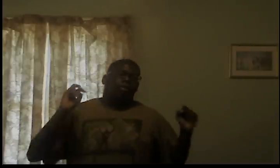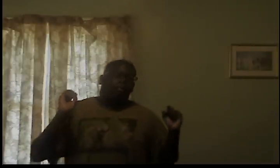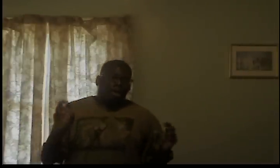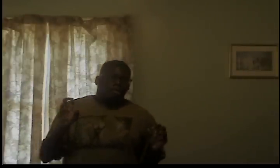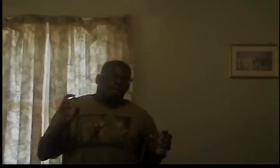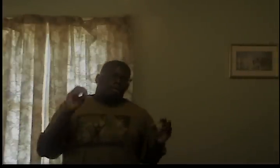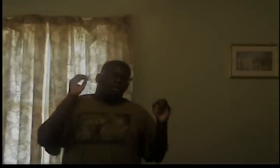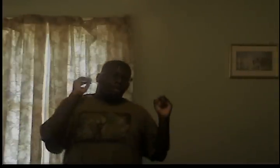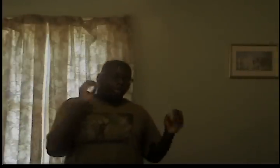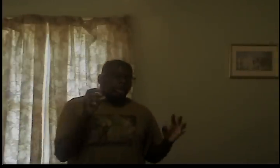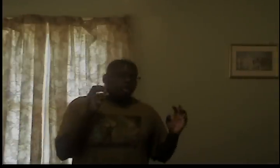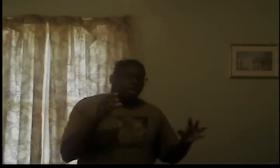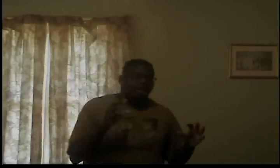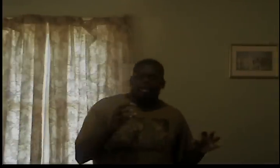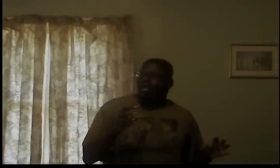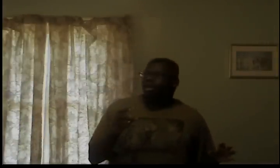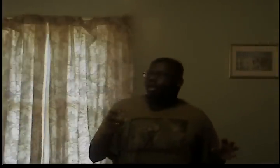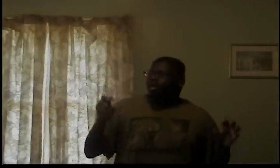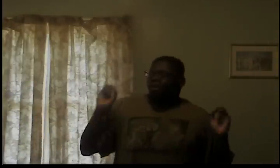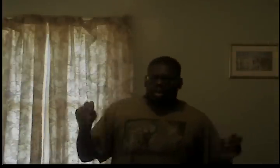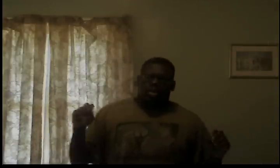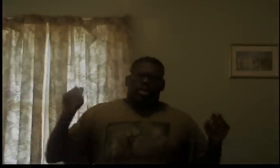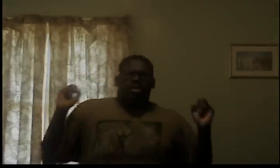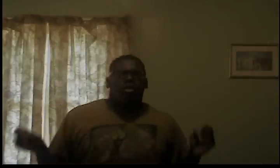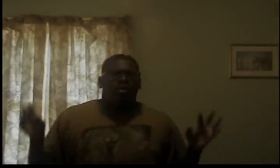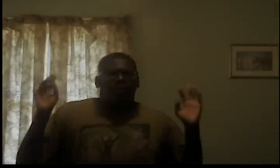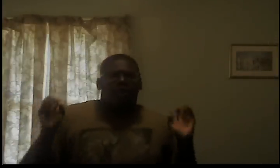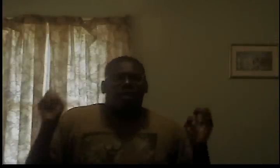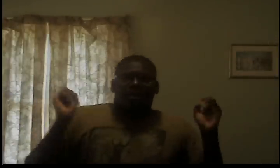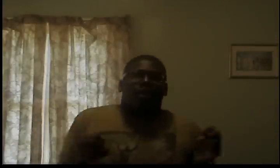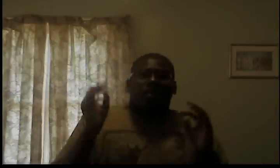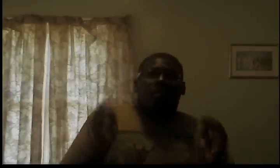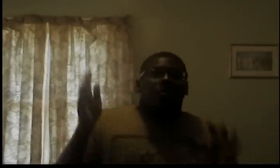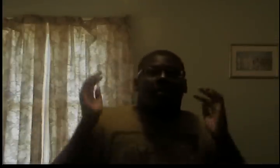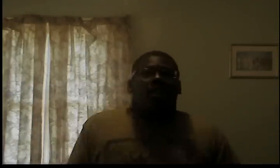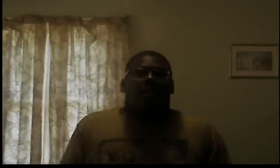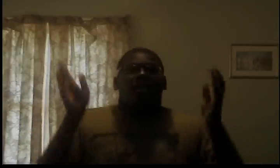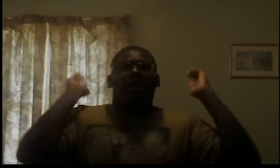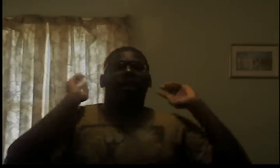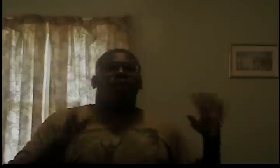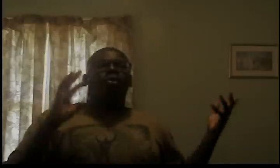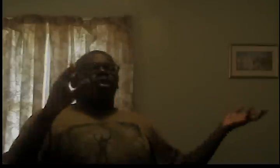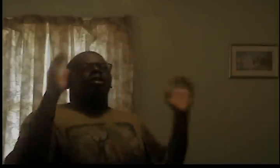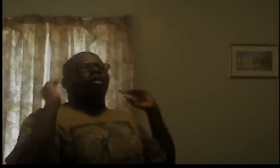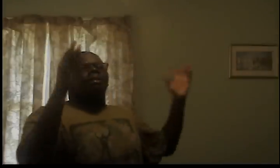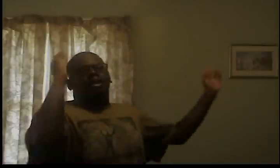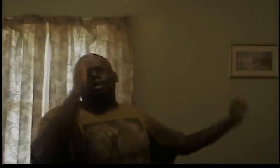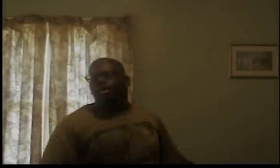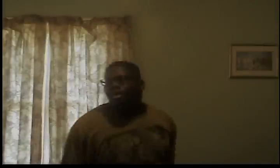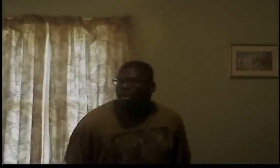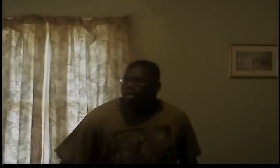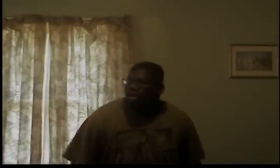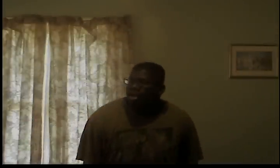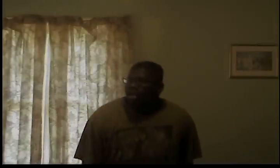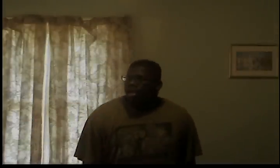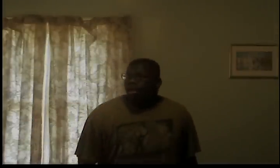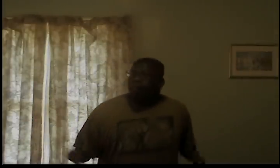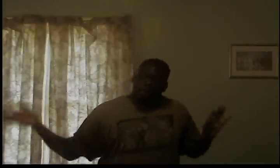and myspaces to check shit because you know if they say the school sucks you get suspended but